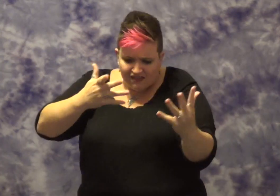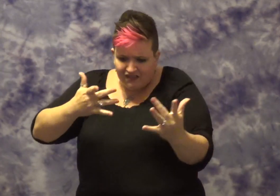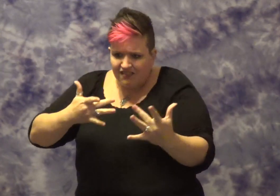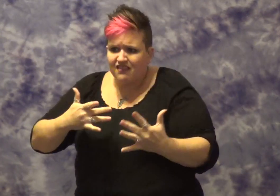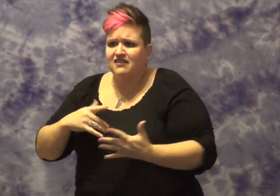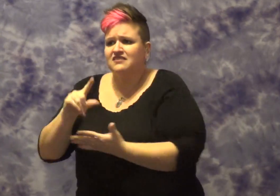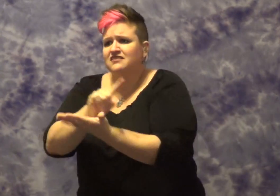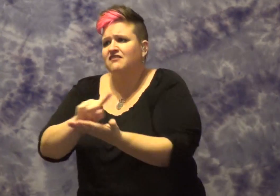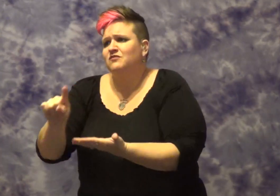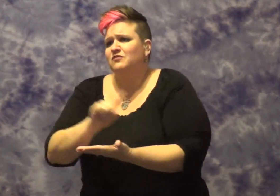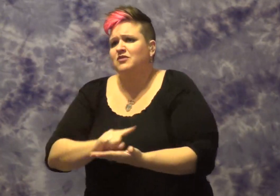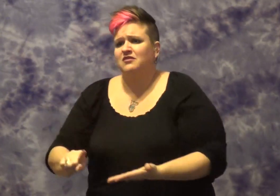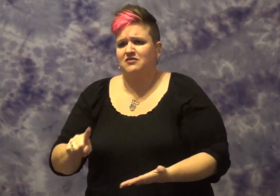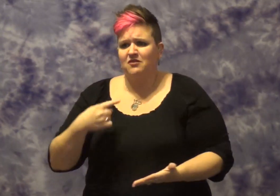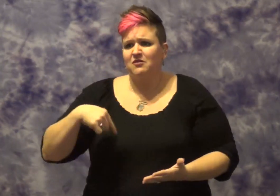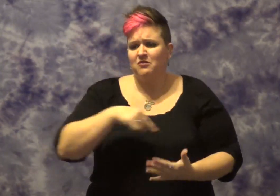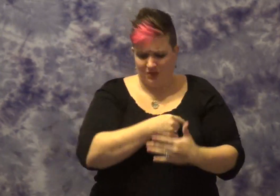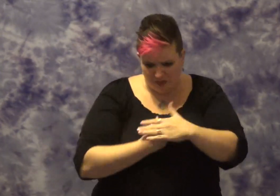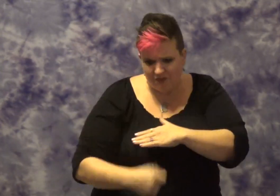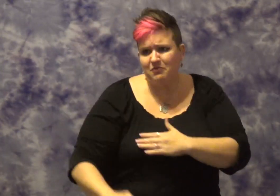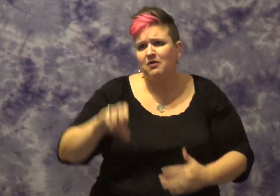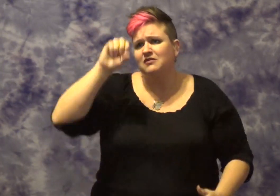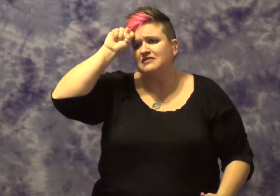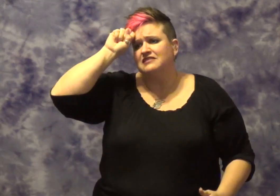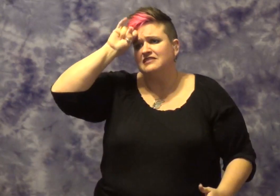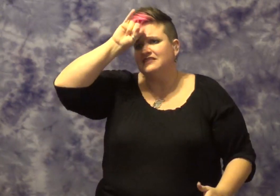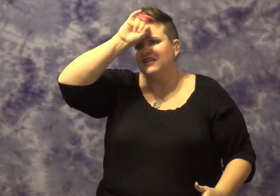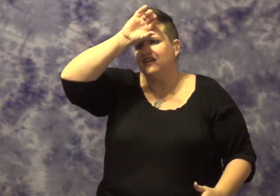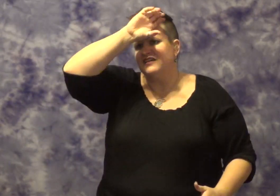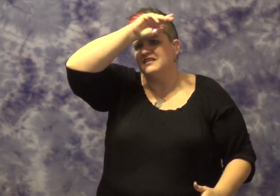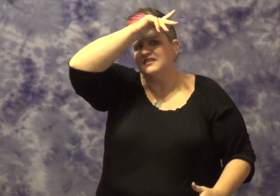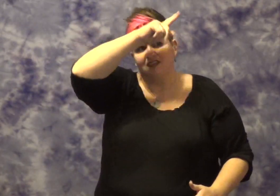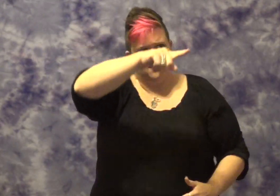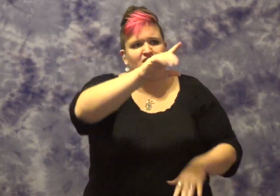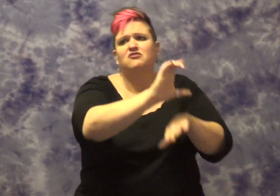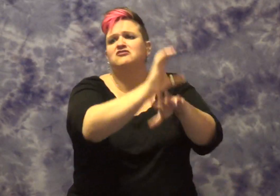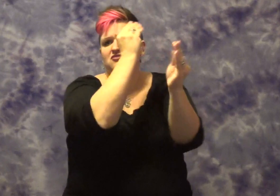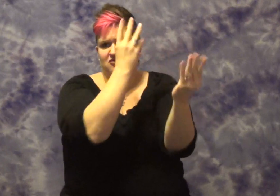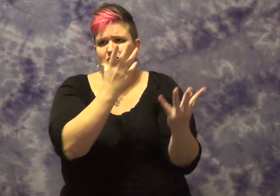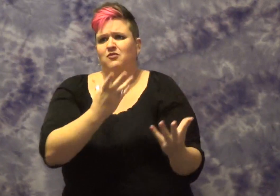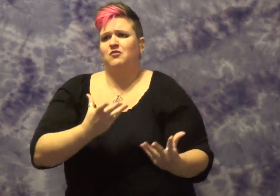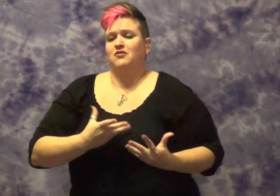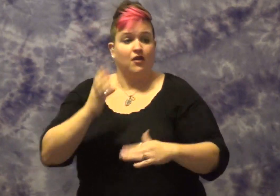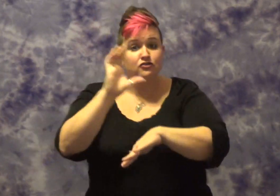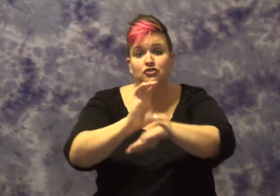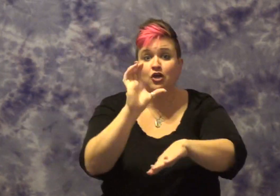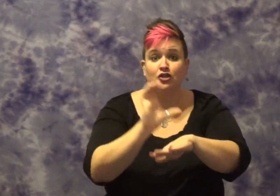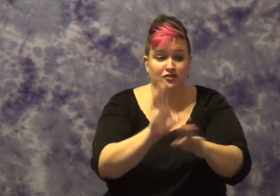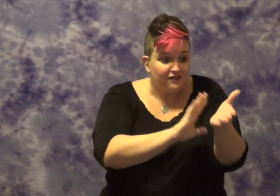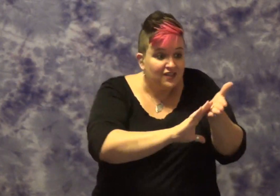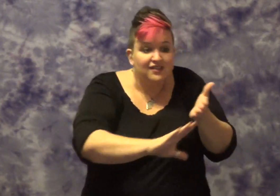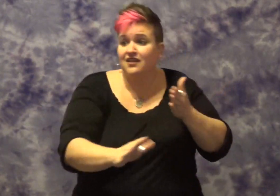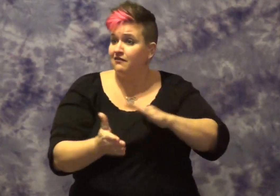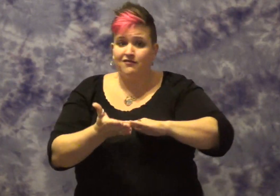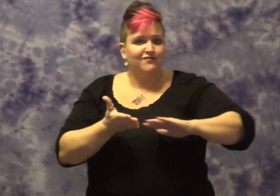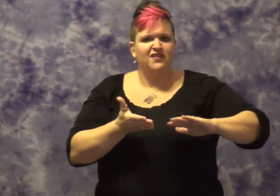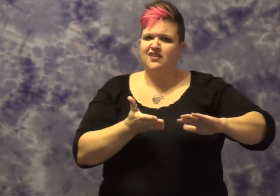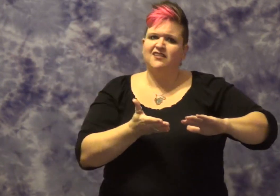We were born sick, you heard them say it My church offers no absolutes, she tells me